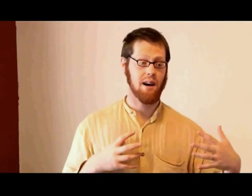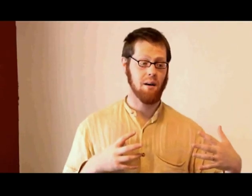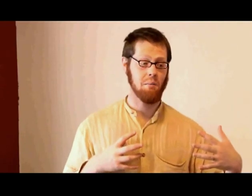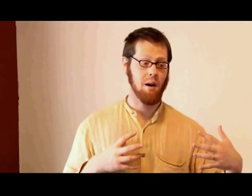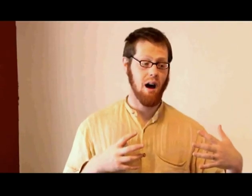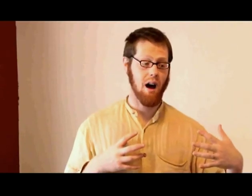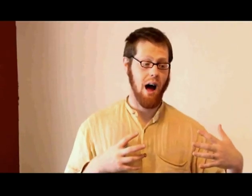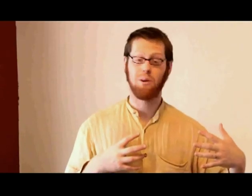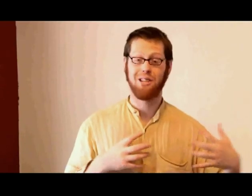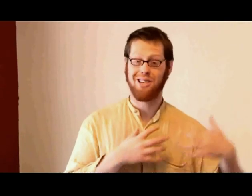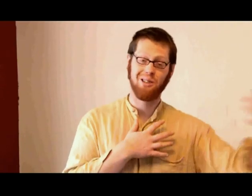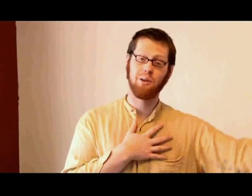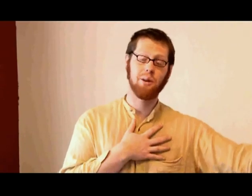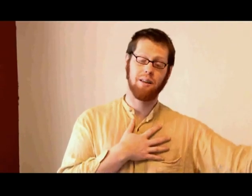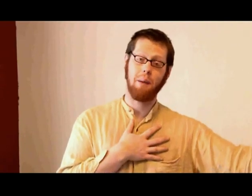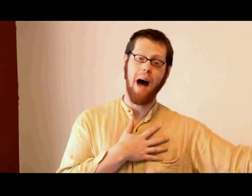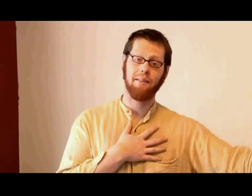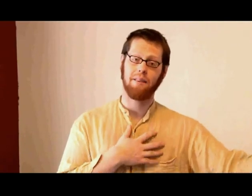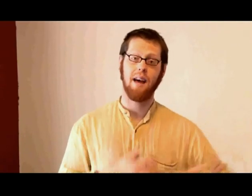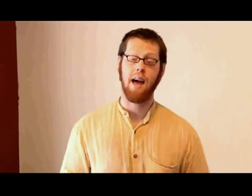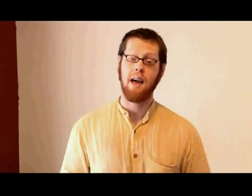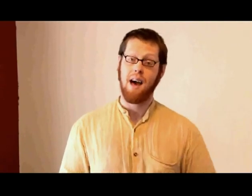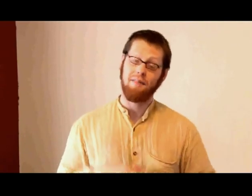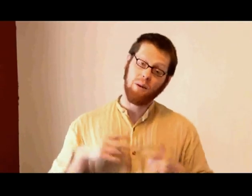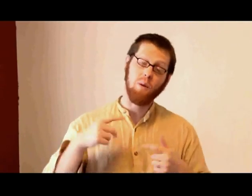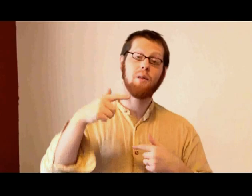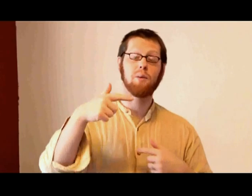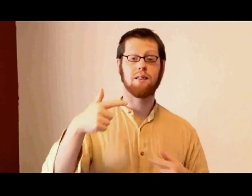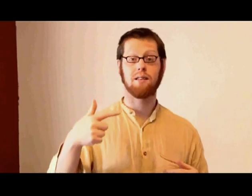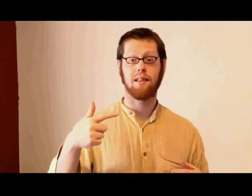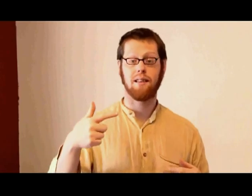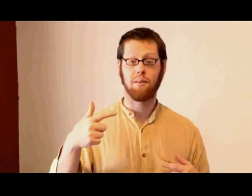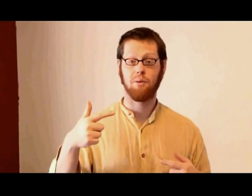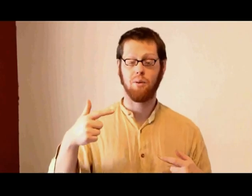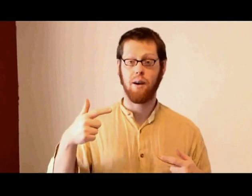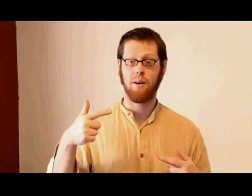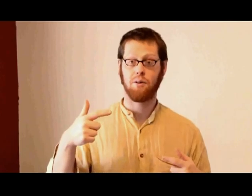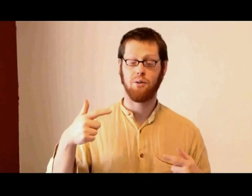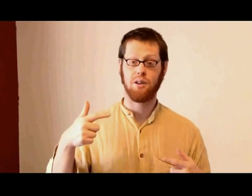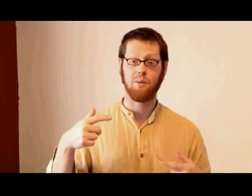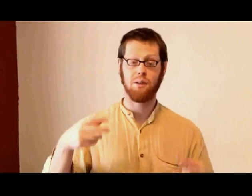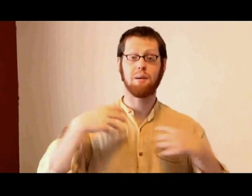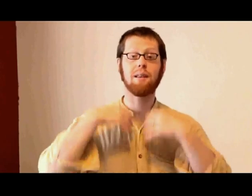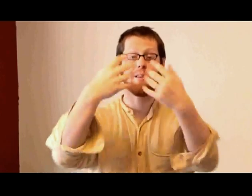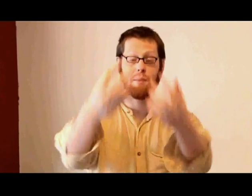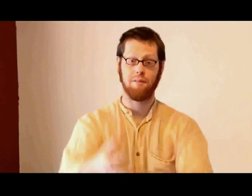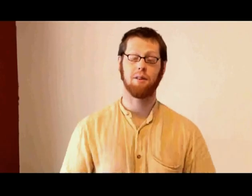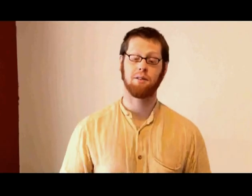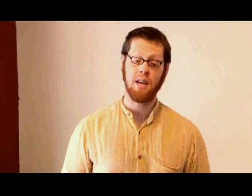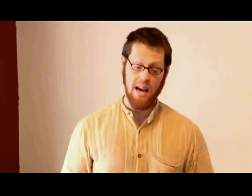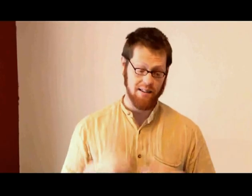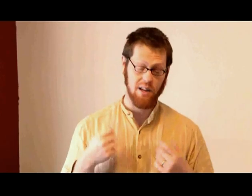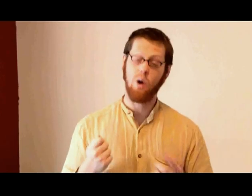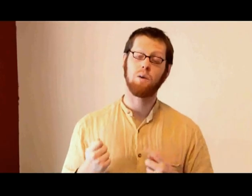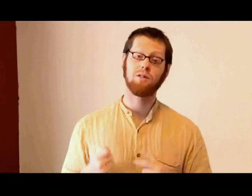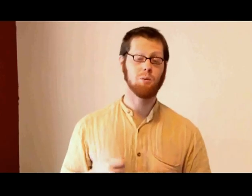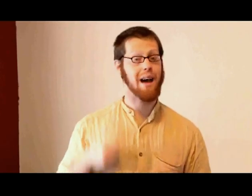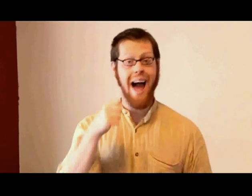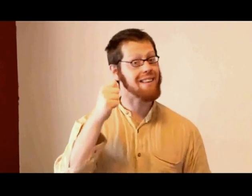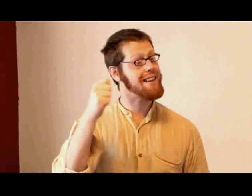I was excluded back in the day. In fact, one of the reasons that the liberal Quaker tradition was appealing to me at first is that no one told me I had